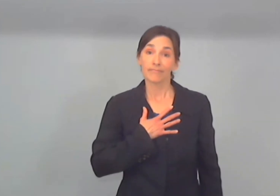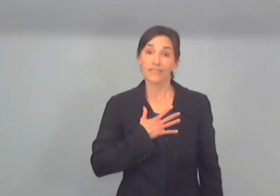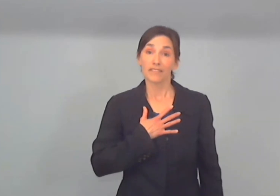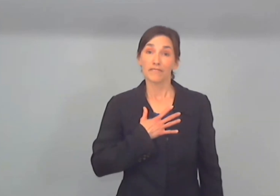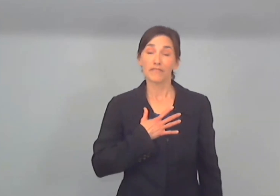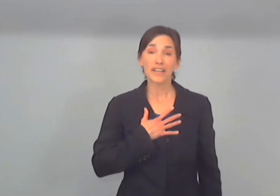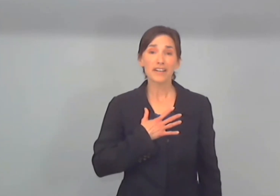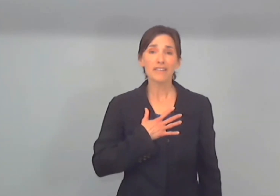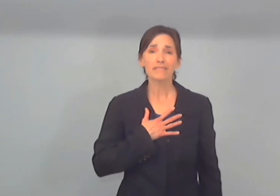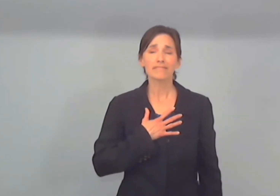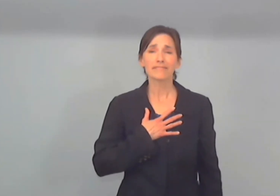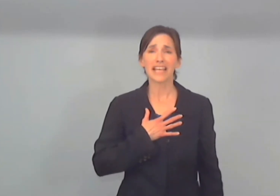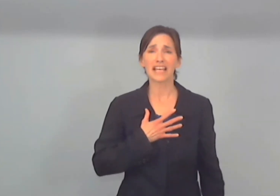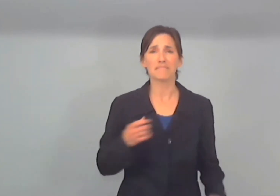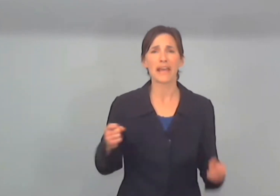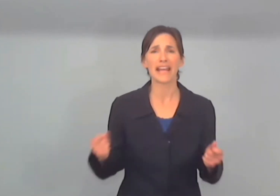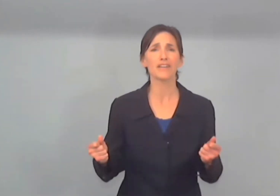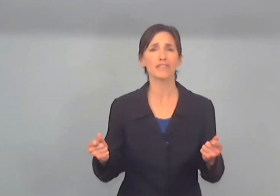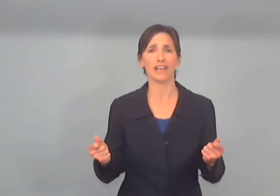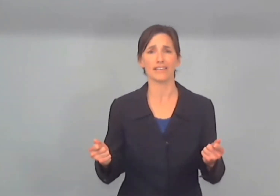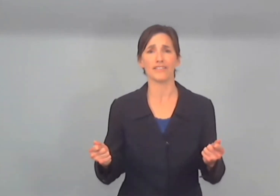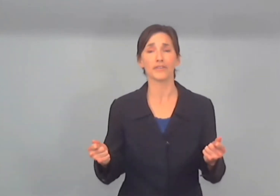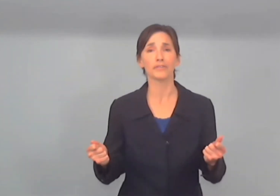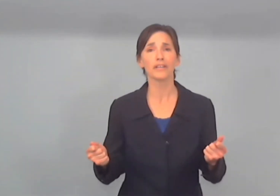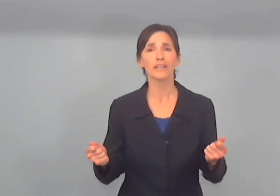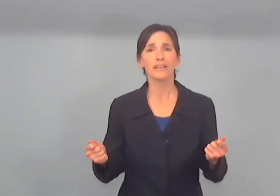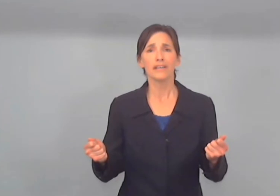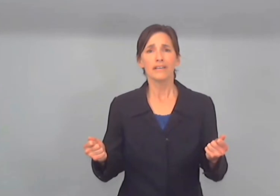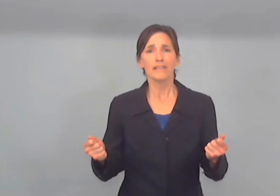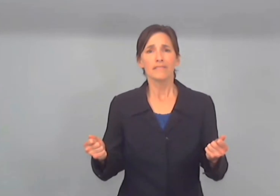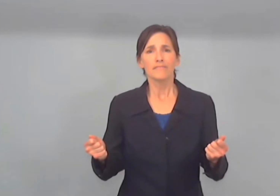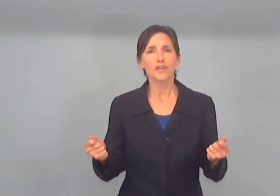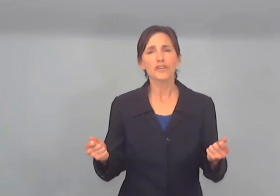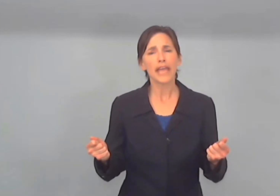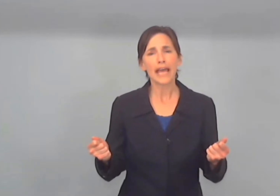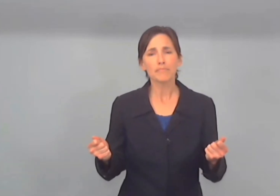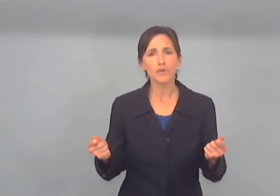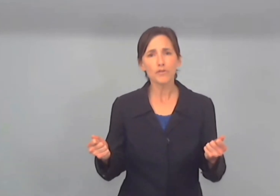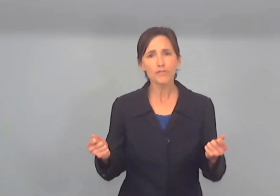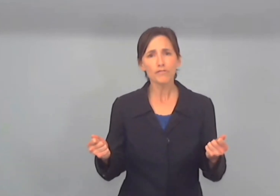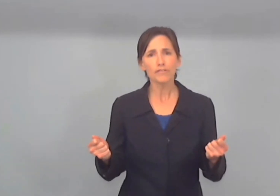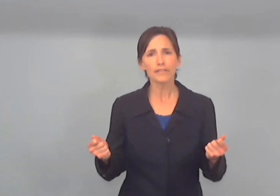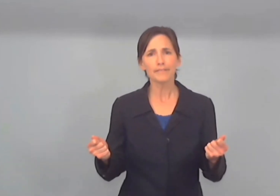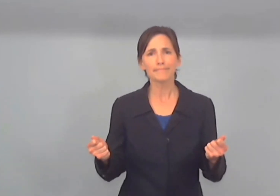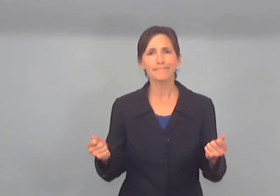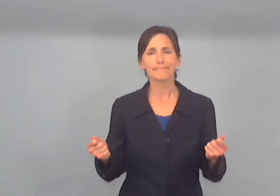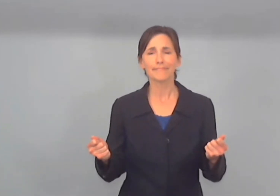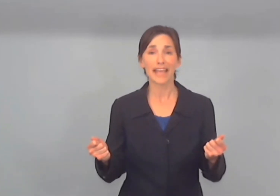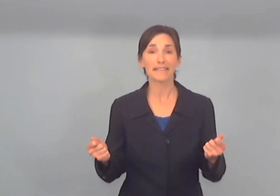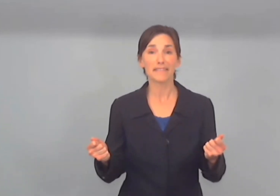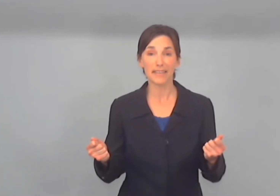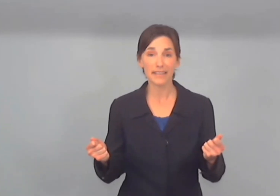fear can paralyze you so you can't move can't think